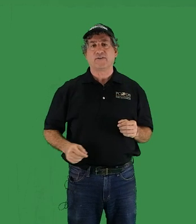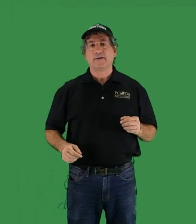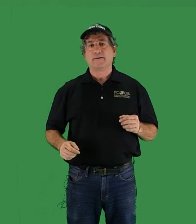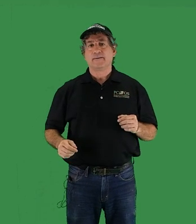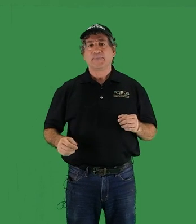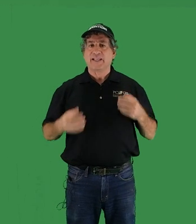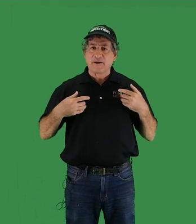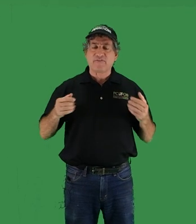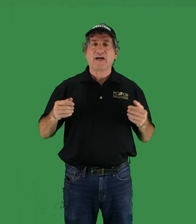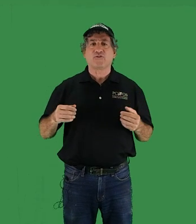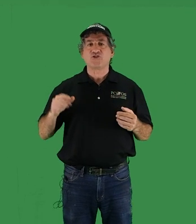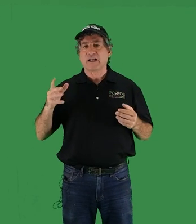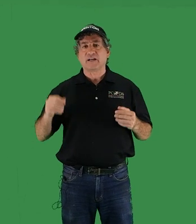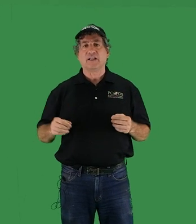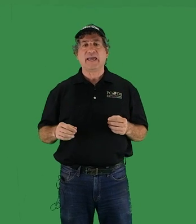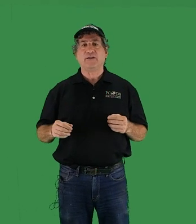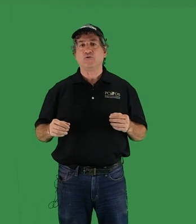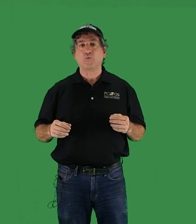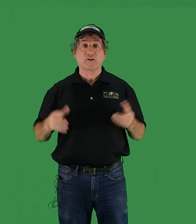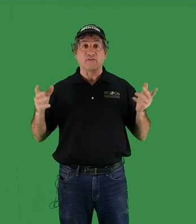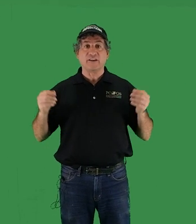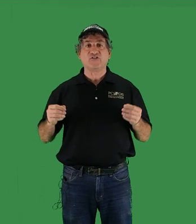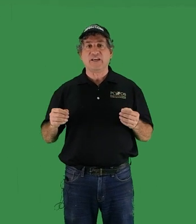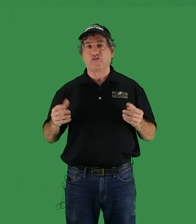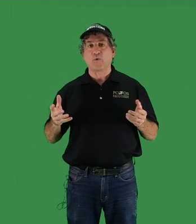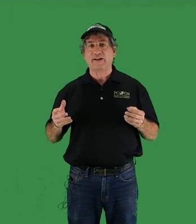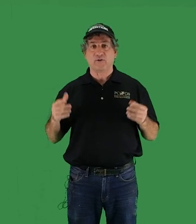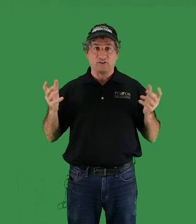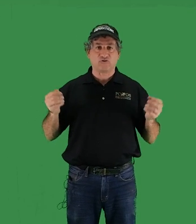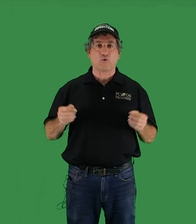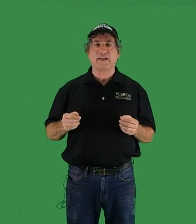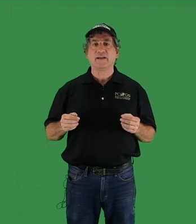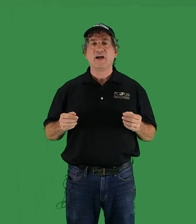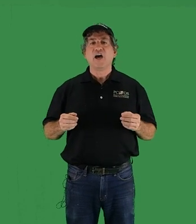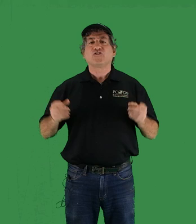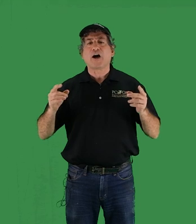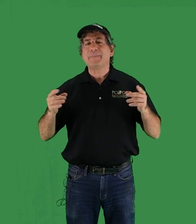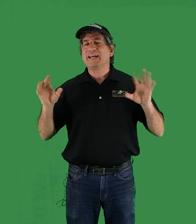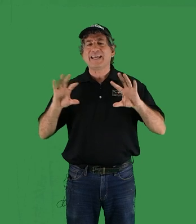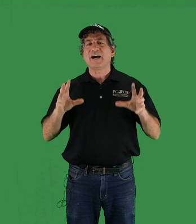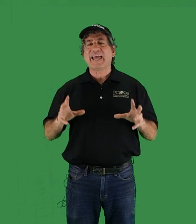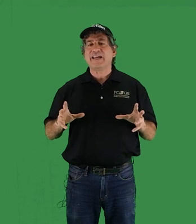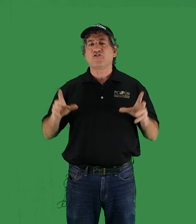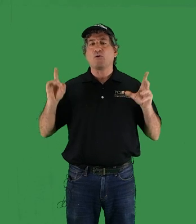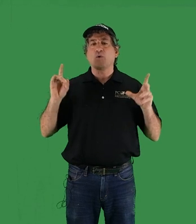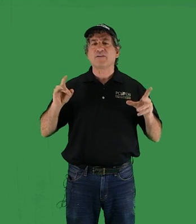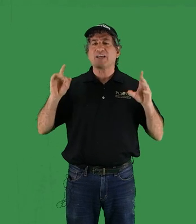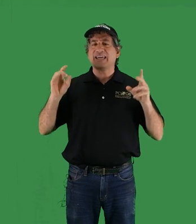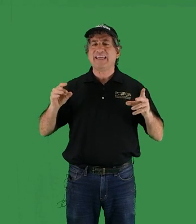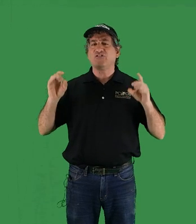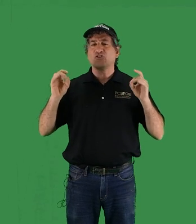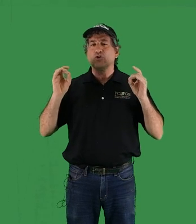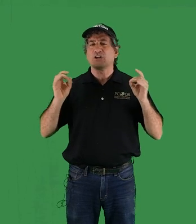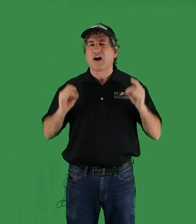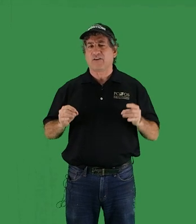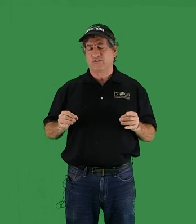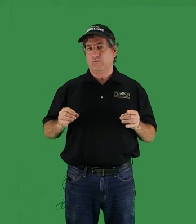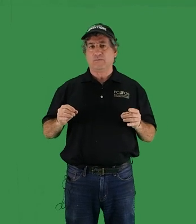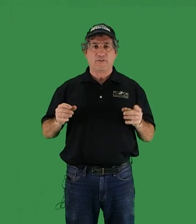Now my father, John Culhane, who worked for Disney as a writer and historian, taught me at a young age that one of the keys to good art, whether